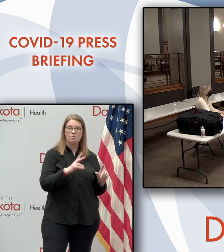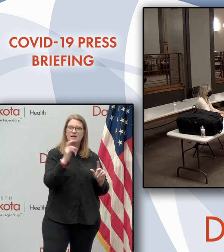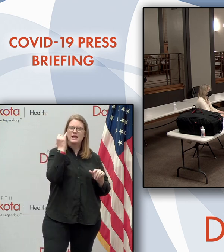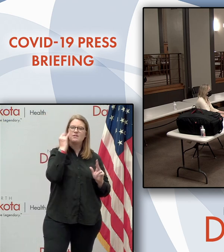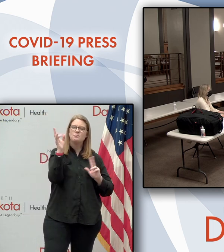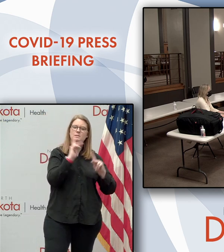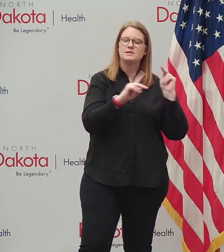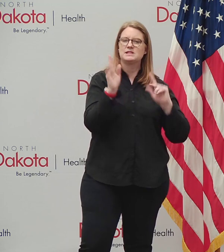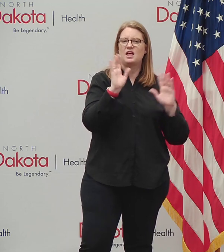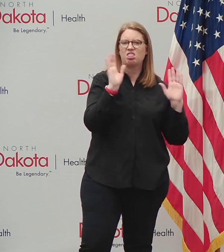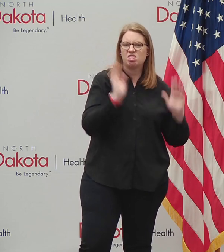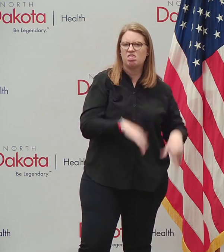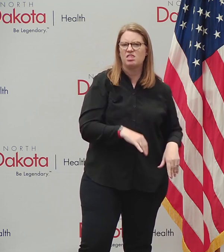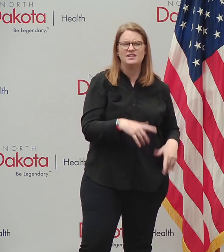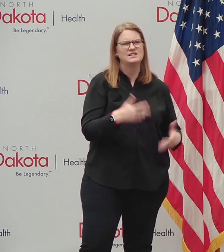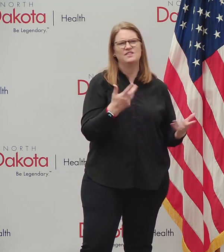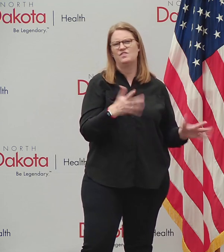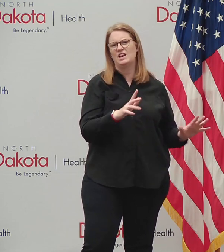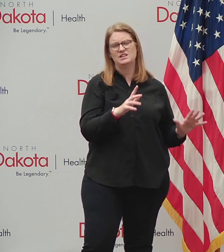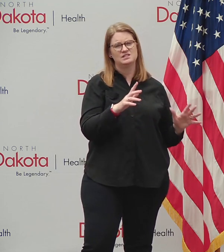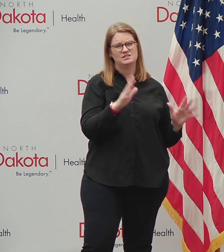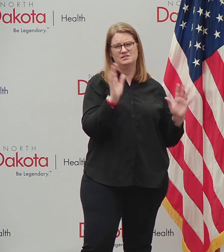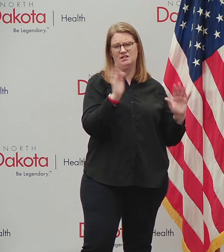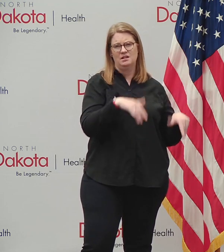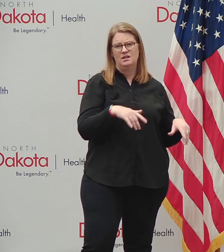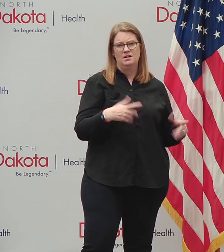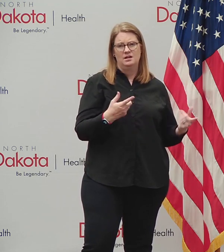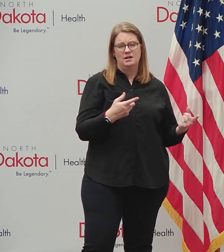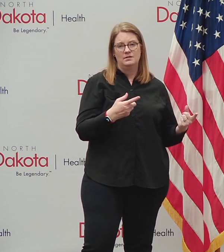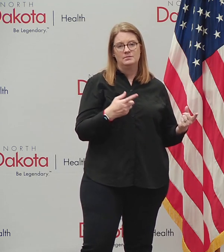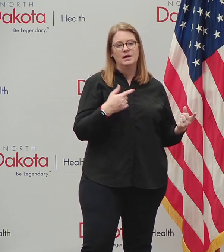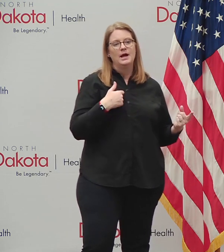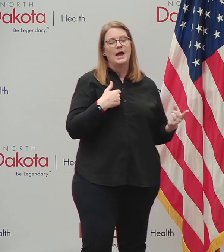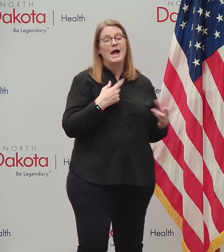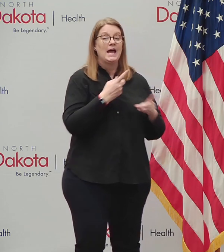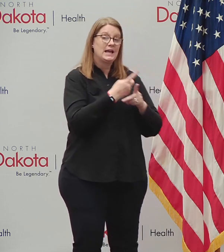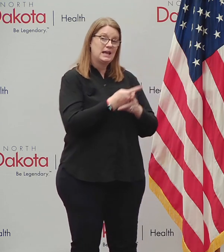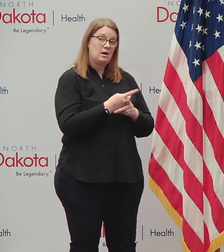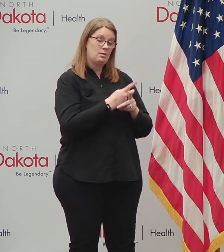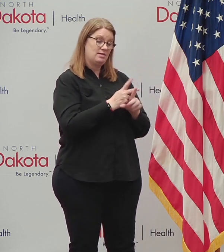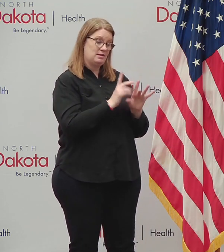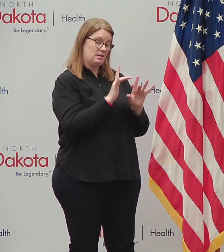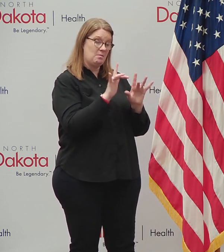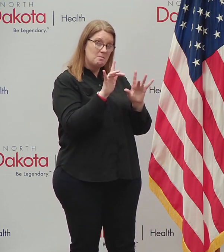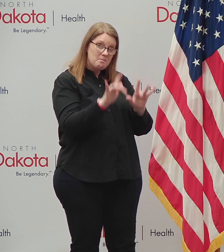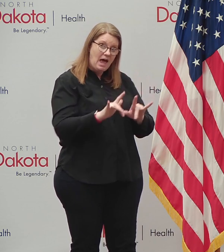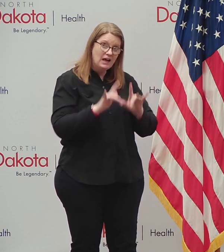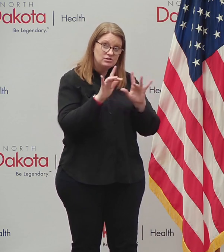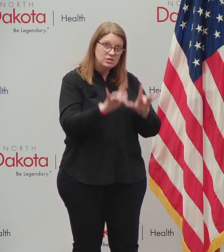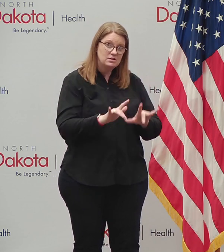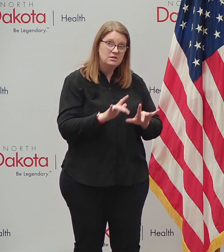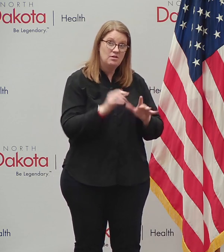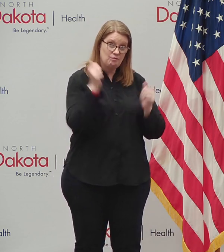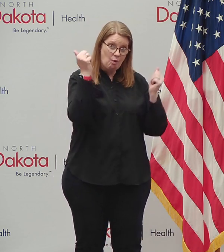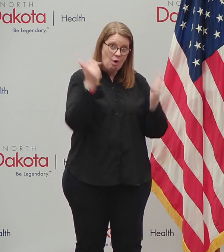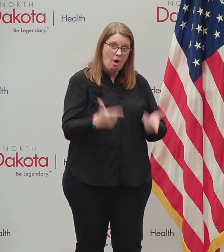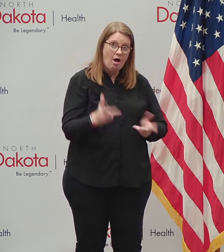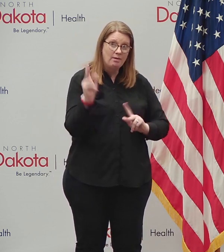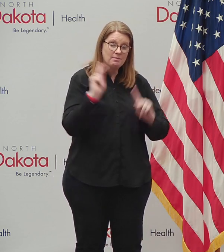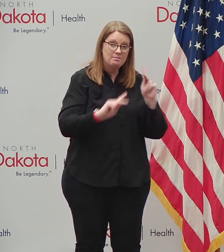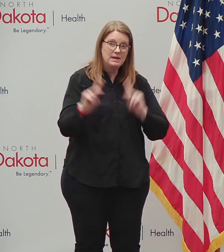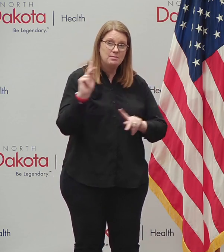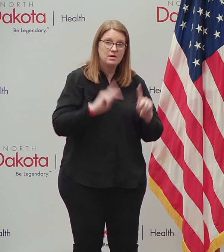at all? I, I care with, uh, compassion and understanding for every North Dakotan about, but